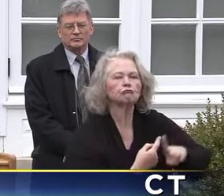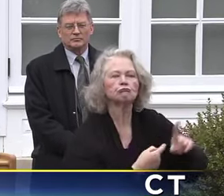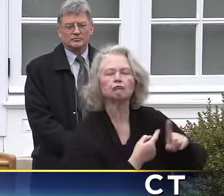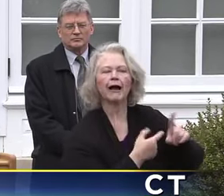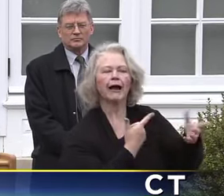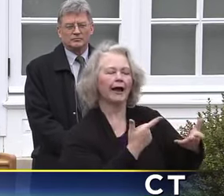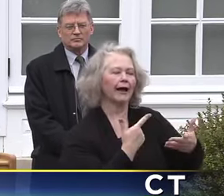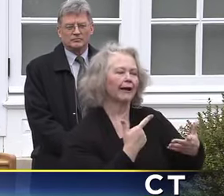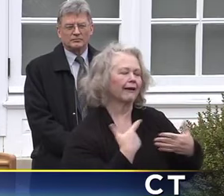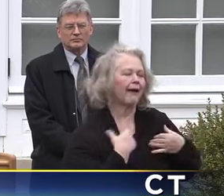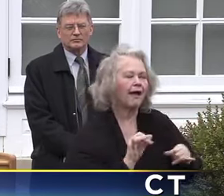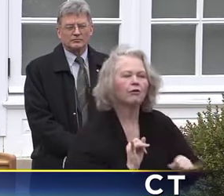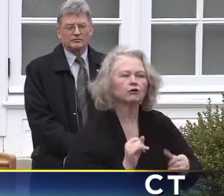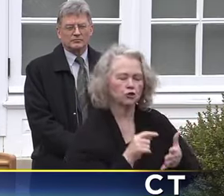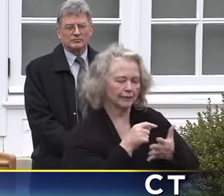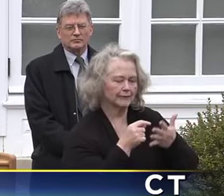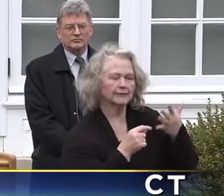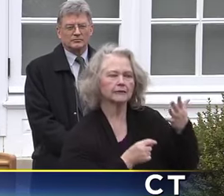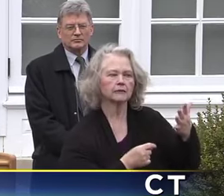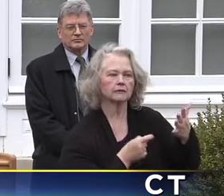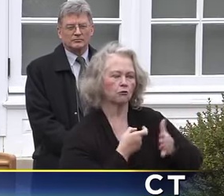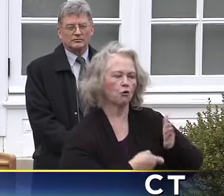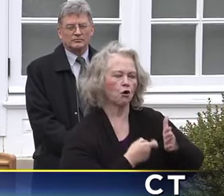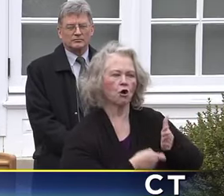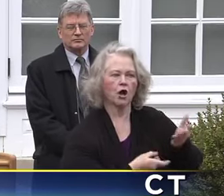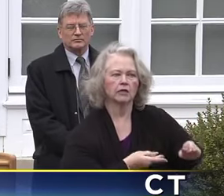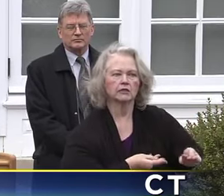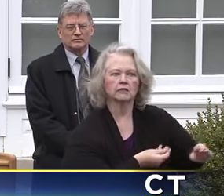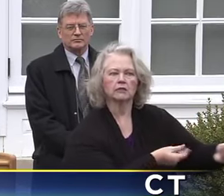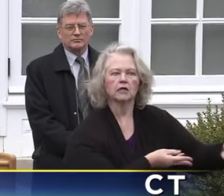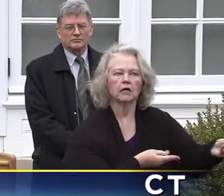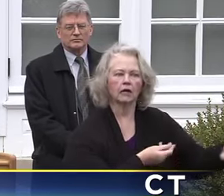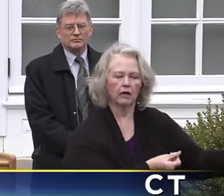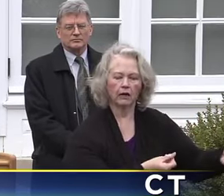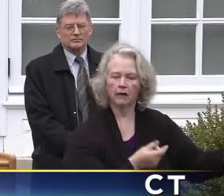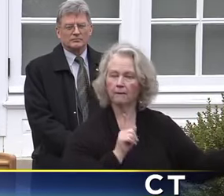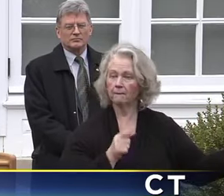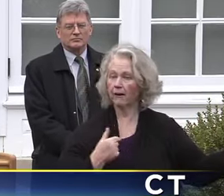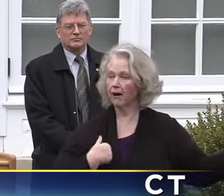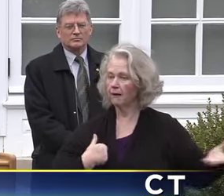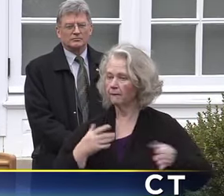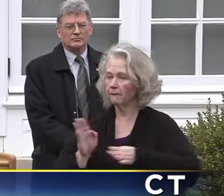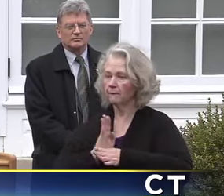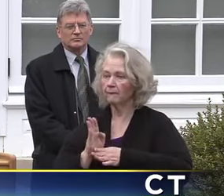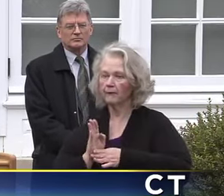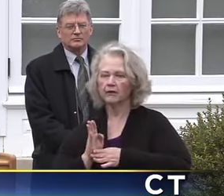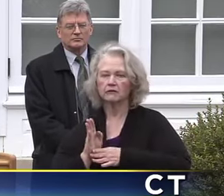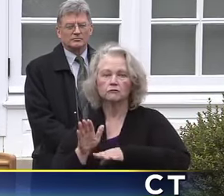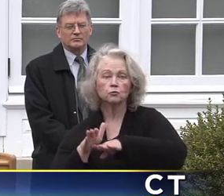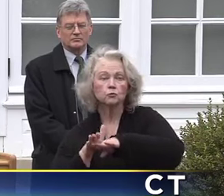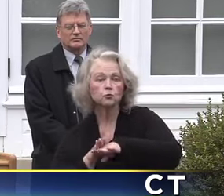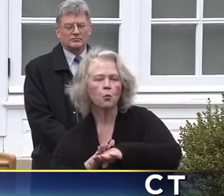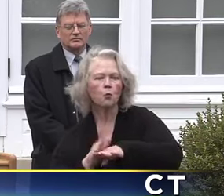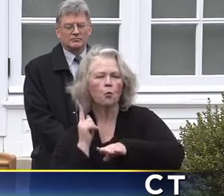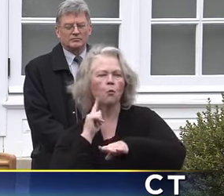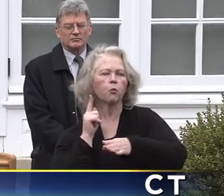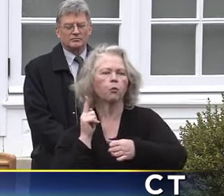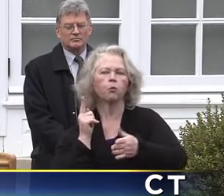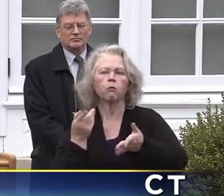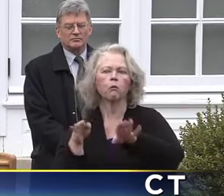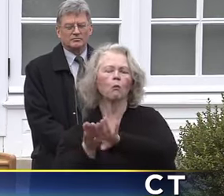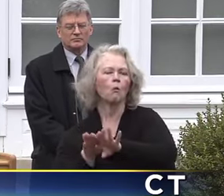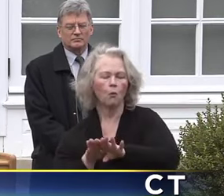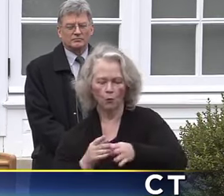health insurance. You have these fixed costs and all of a sudden your revenues disappear. And David has been helping to take the lead,